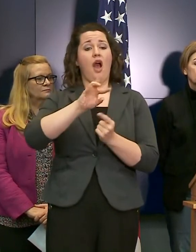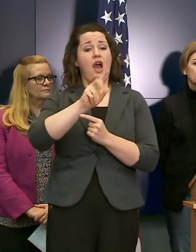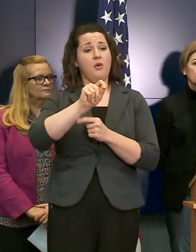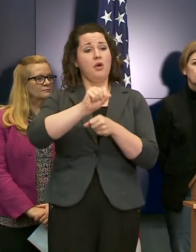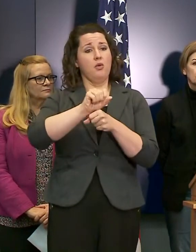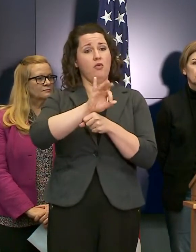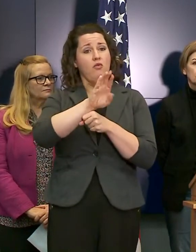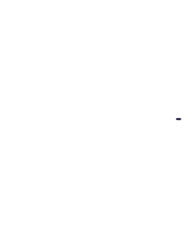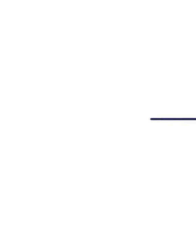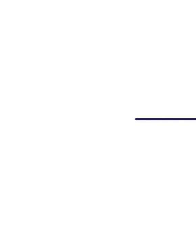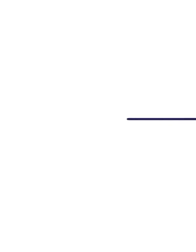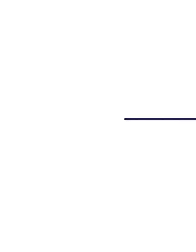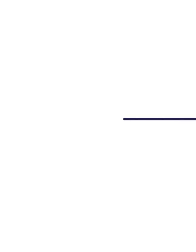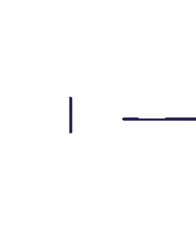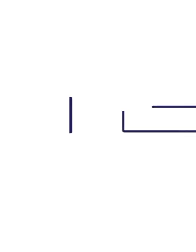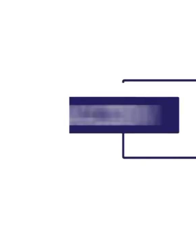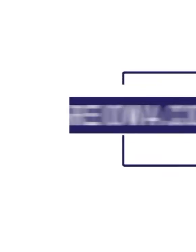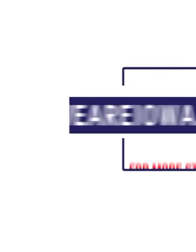continue to update that.